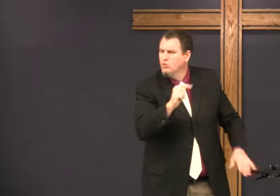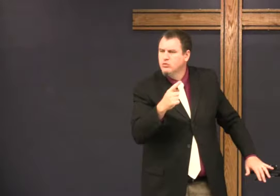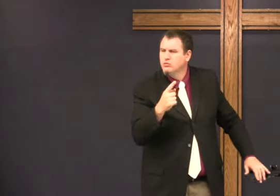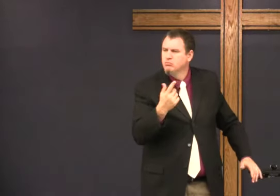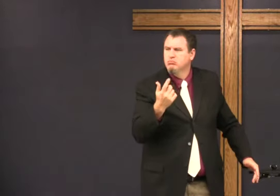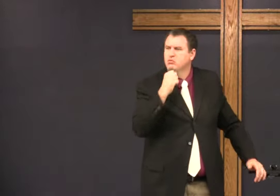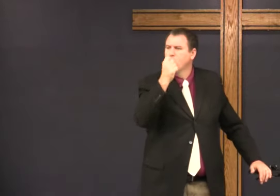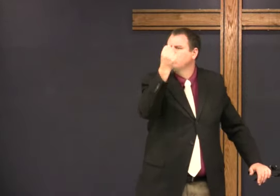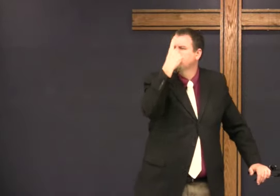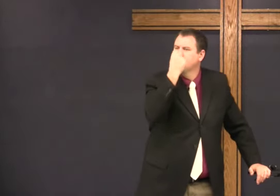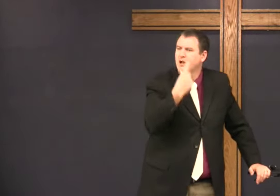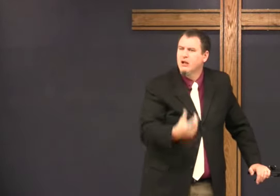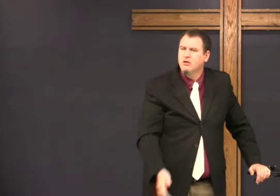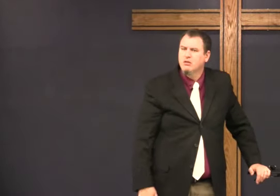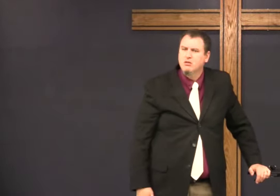The world couldn't figure that out.